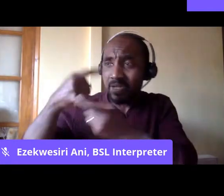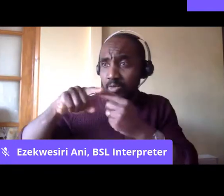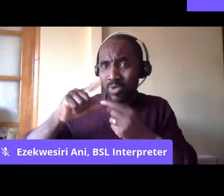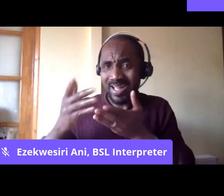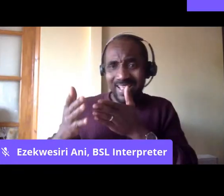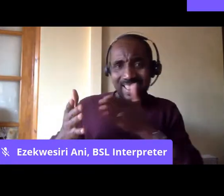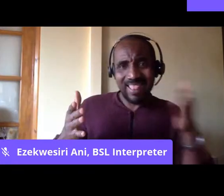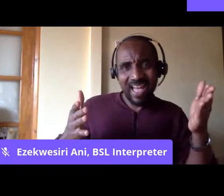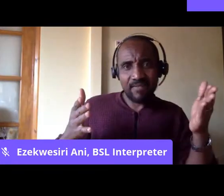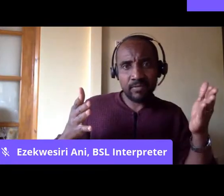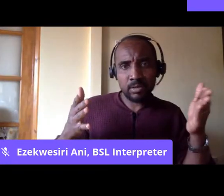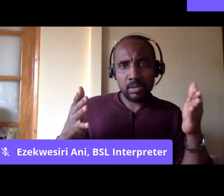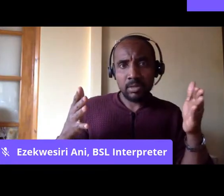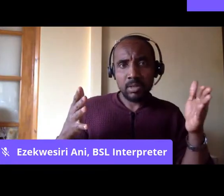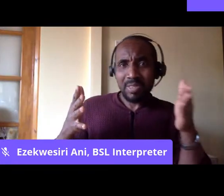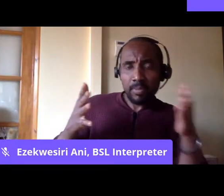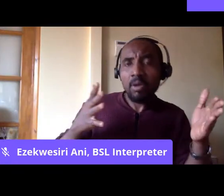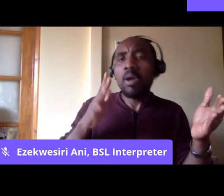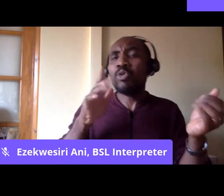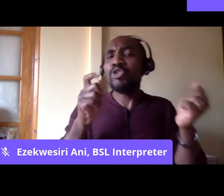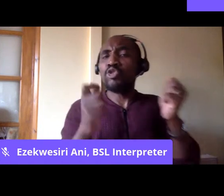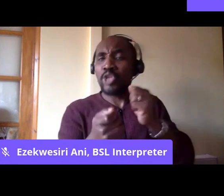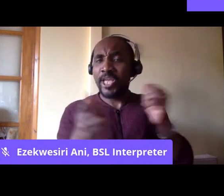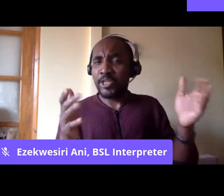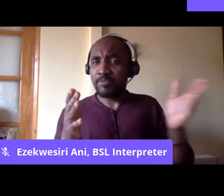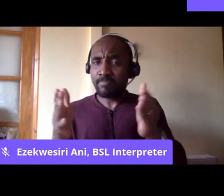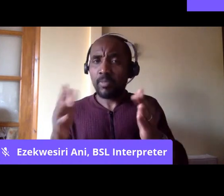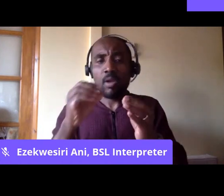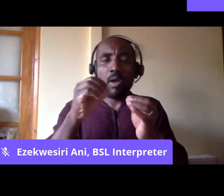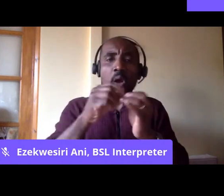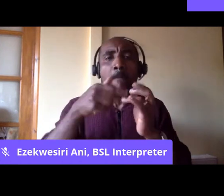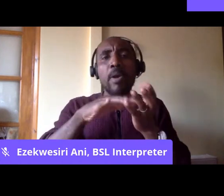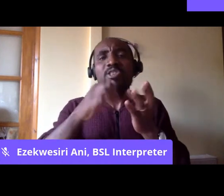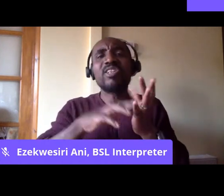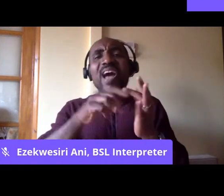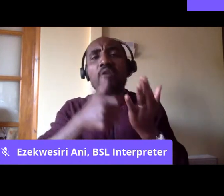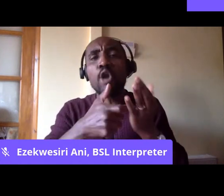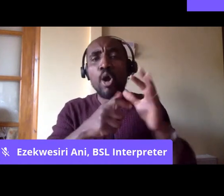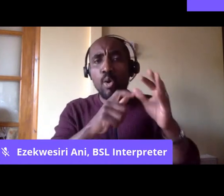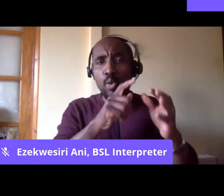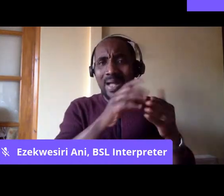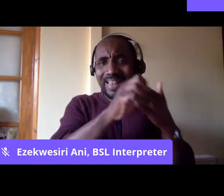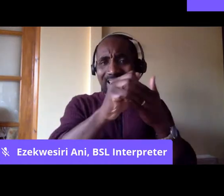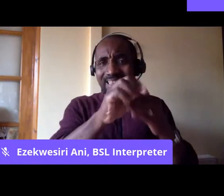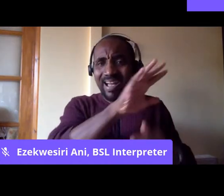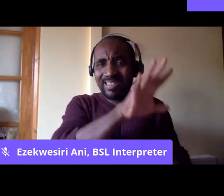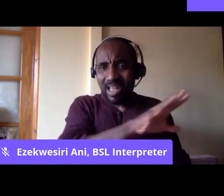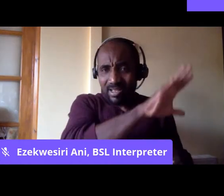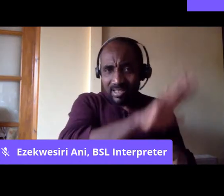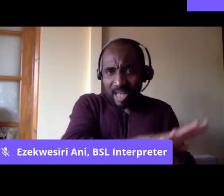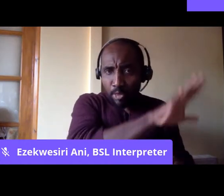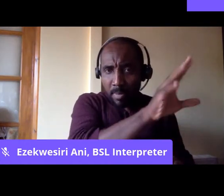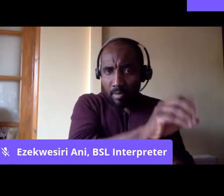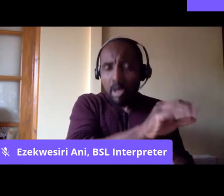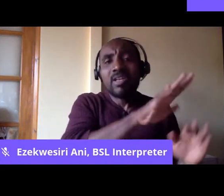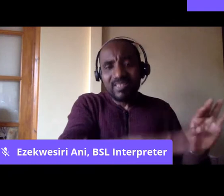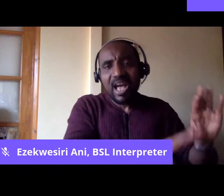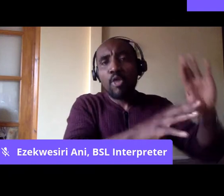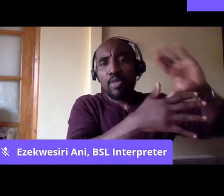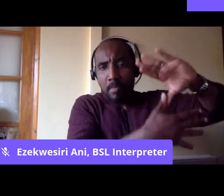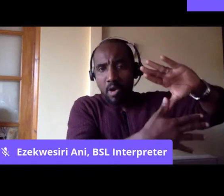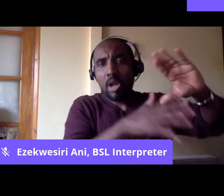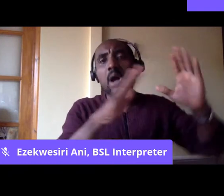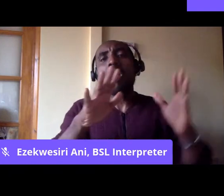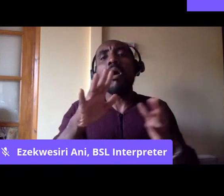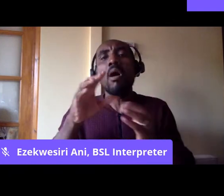to. I'm talking about the Bolsonaro's of the world, the Modi's of the world, the Trump's of the world, and the Boris Johnson's of the world,